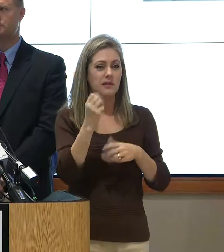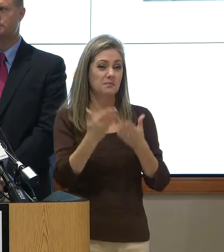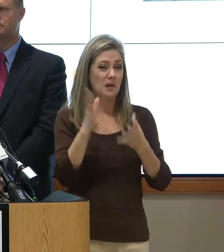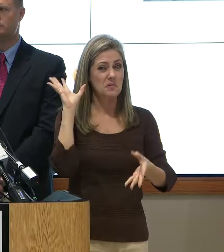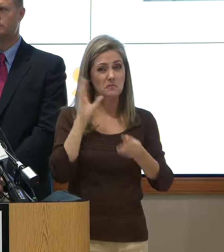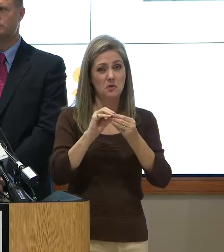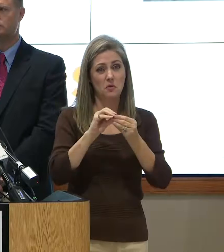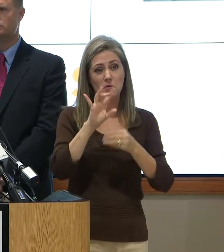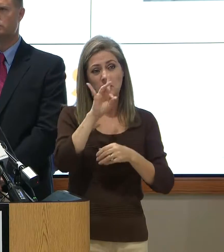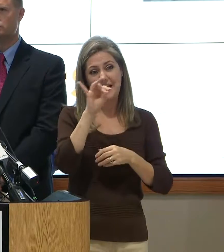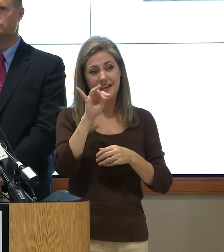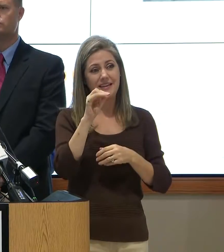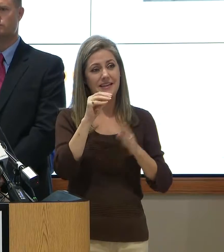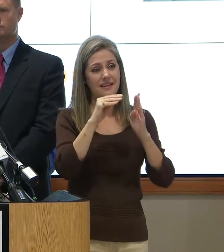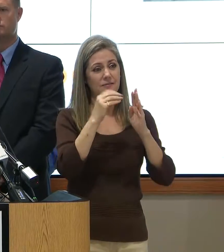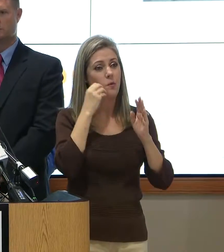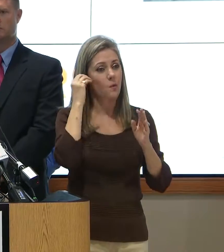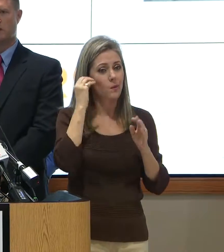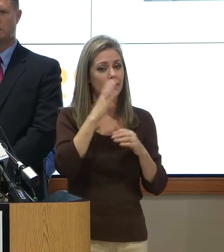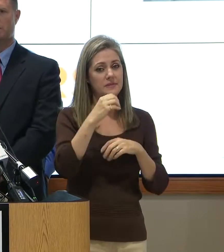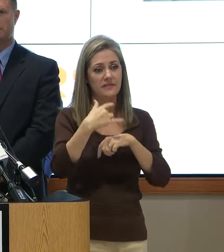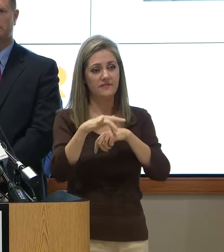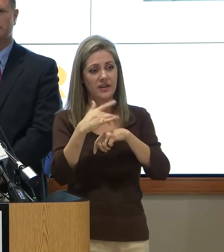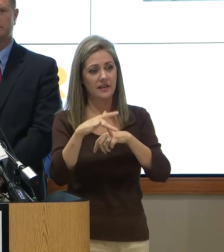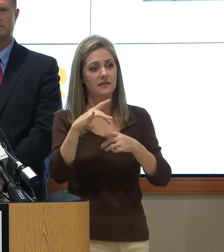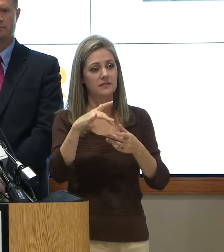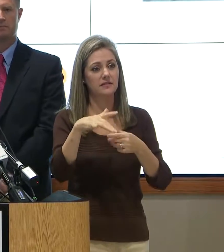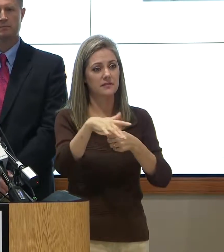80 houses in vacant lots. That sounds about right.